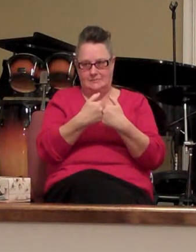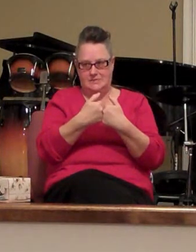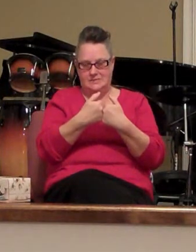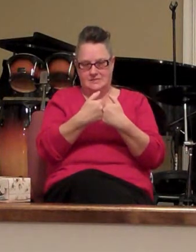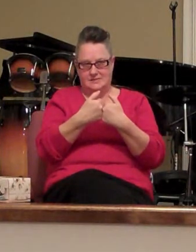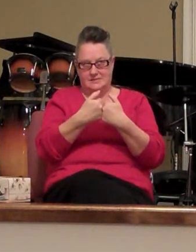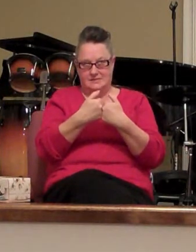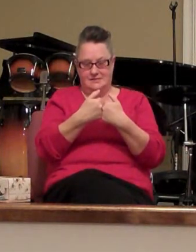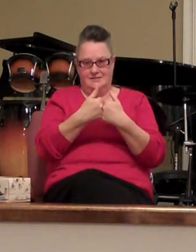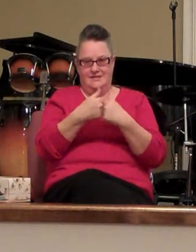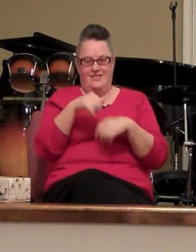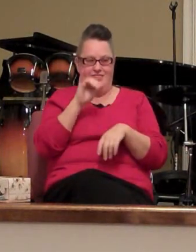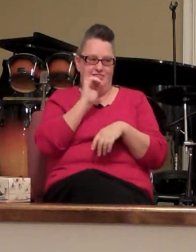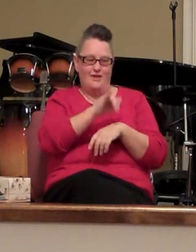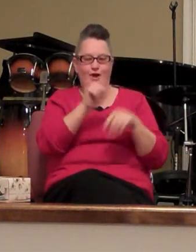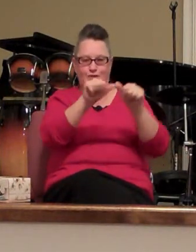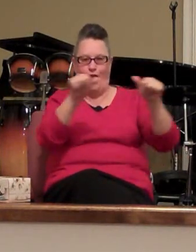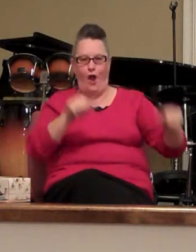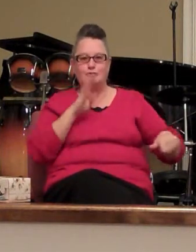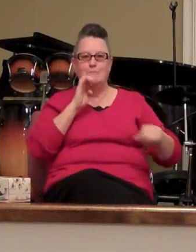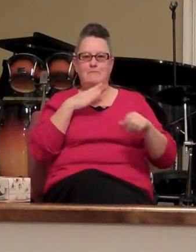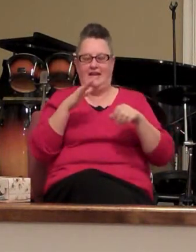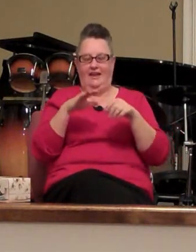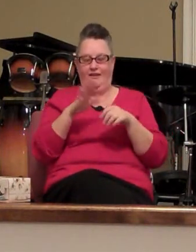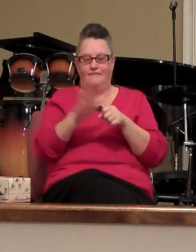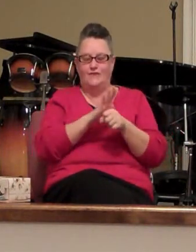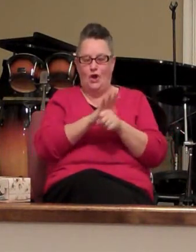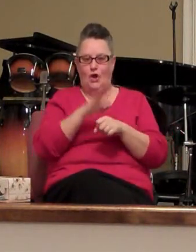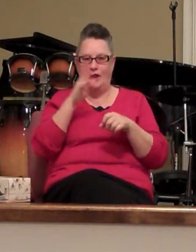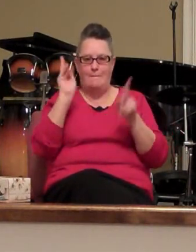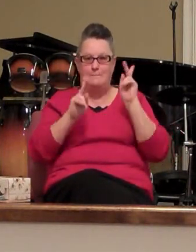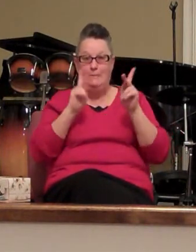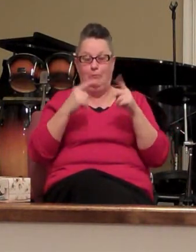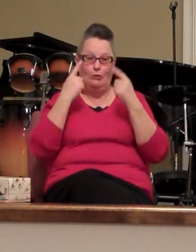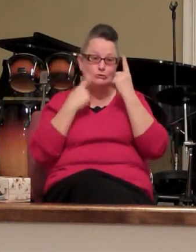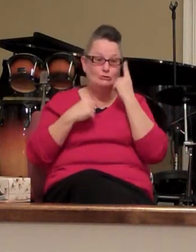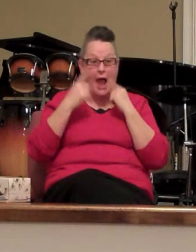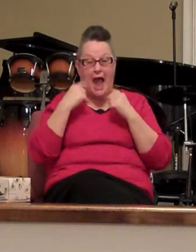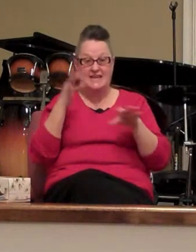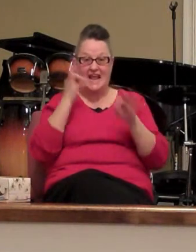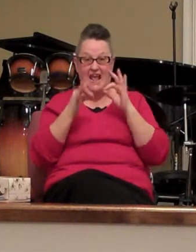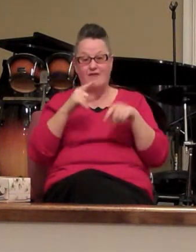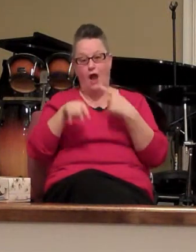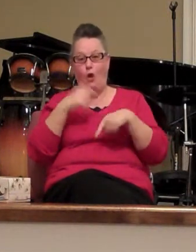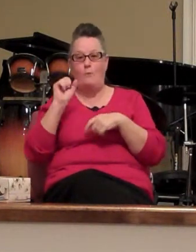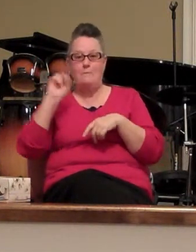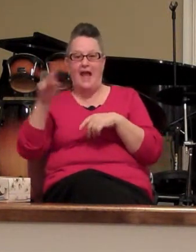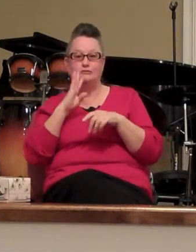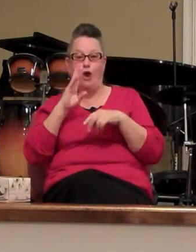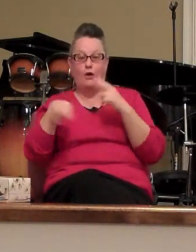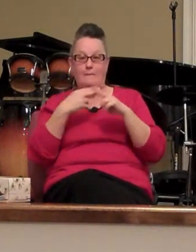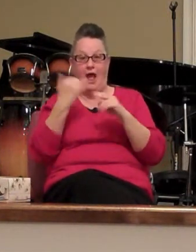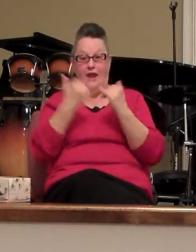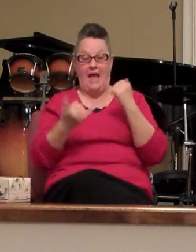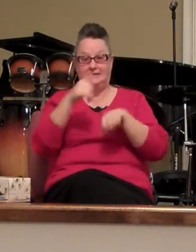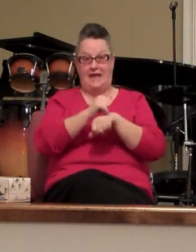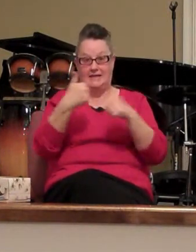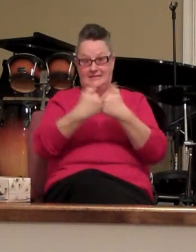these altars will be full of people weeping and crying if I rehash everything that happened last night within the last two